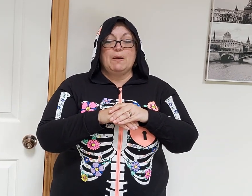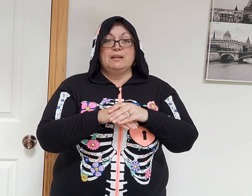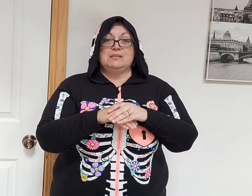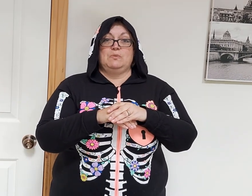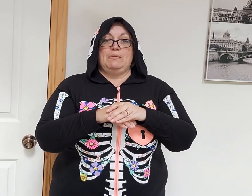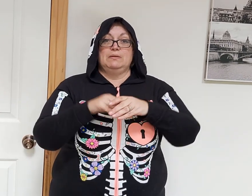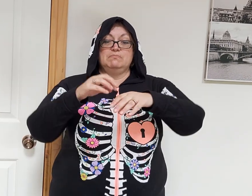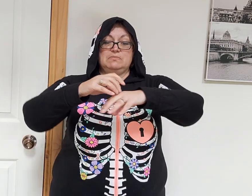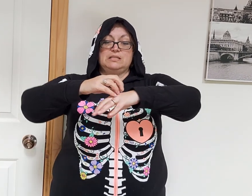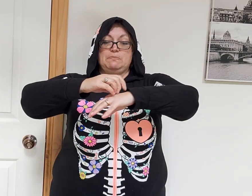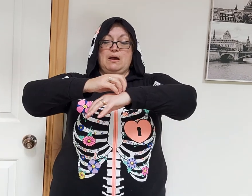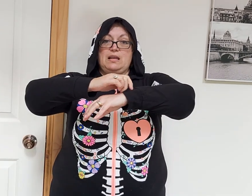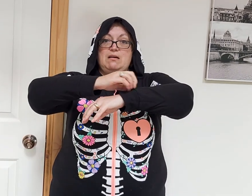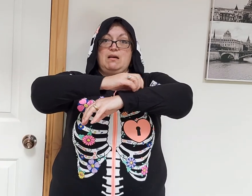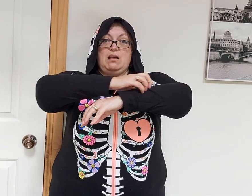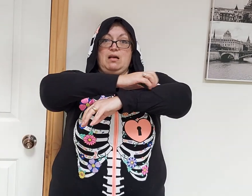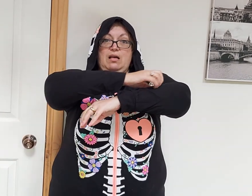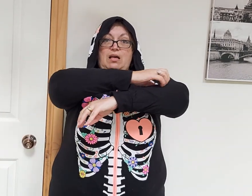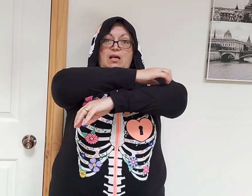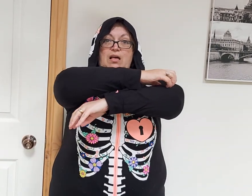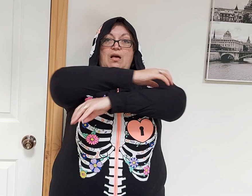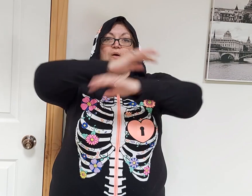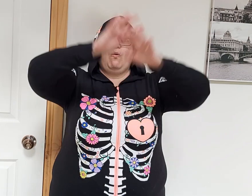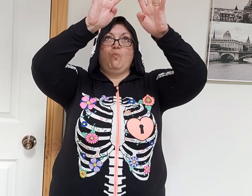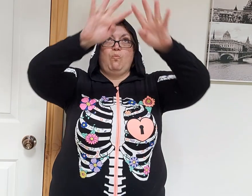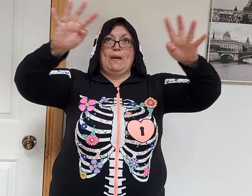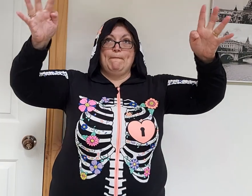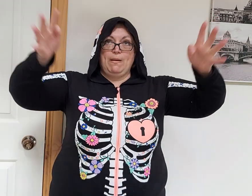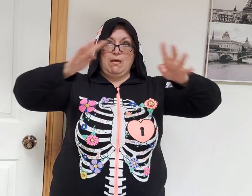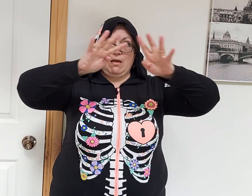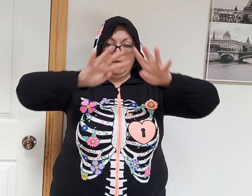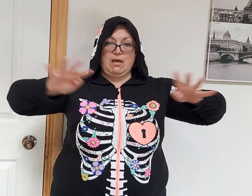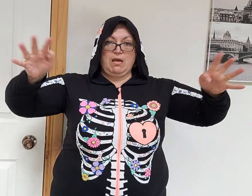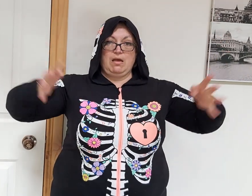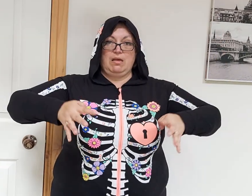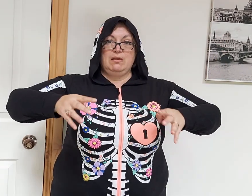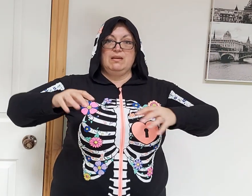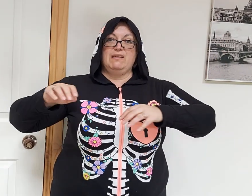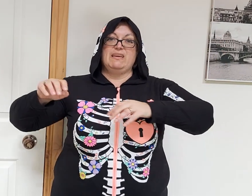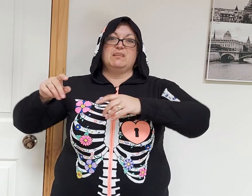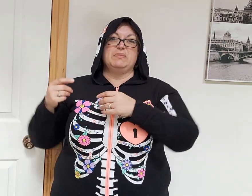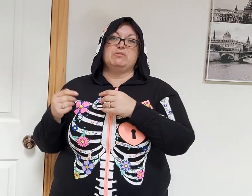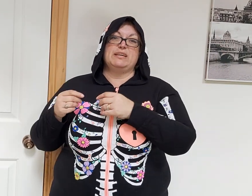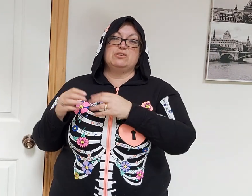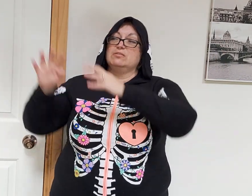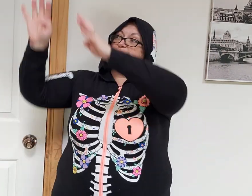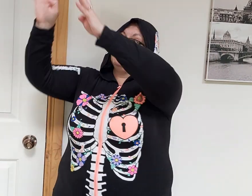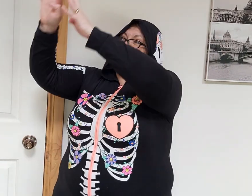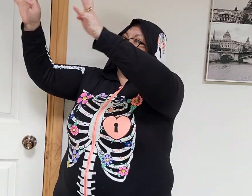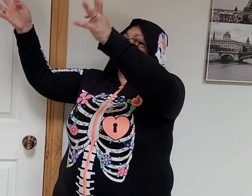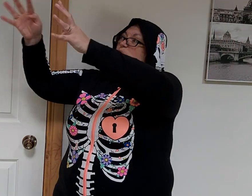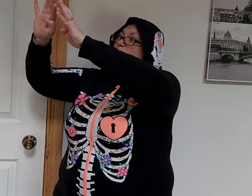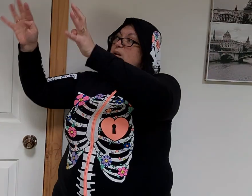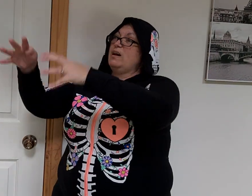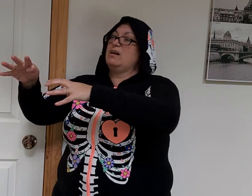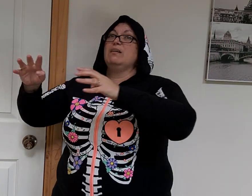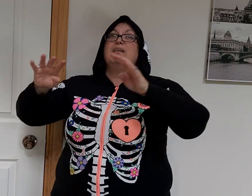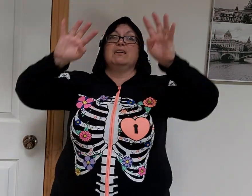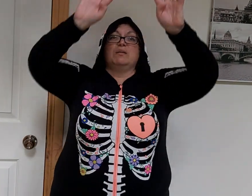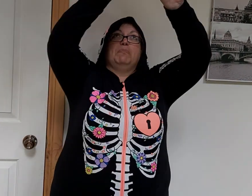Spider's Web. Spider. Web. And that can be directional. It can be in the corner. It can